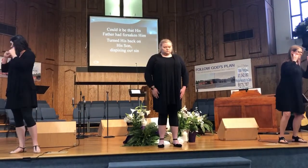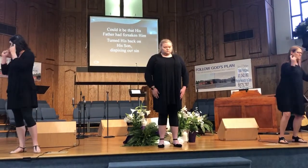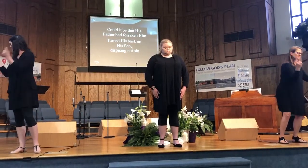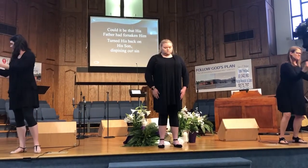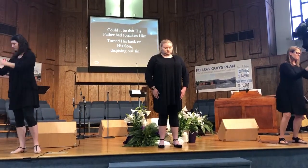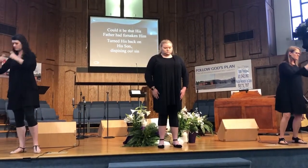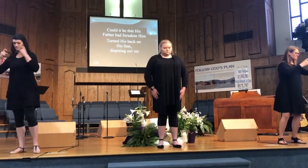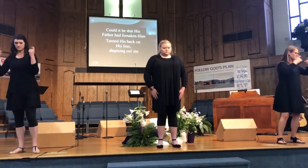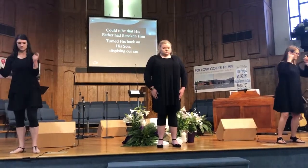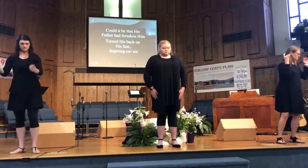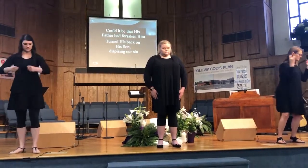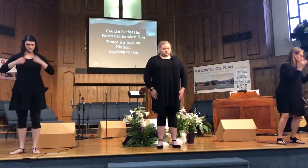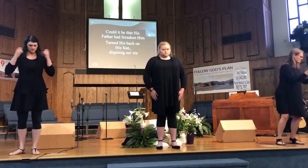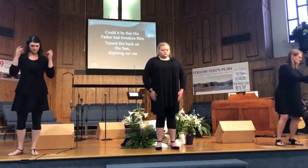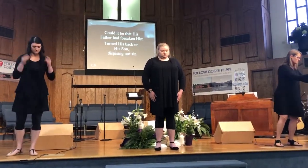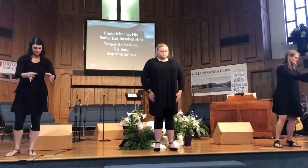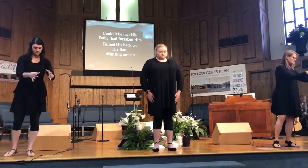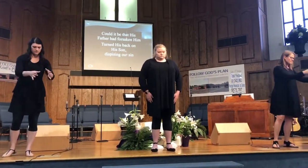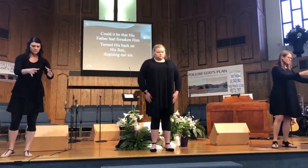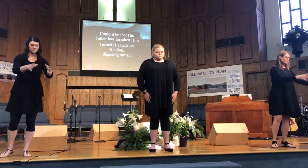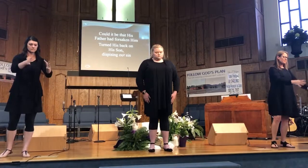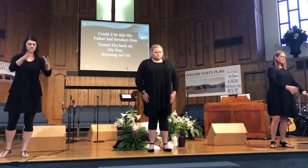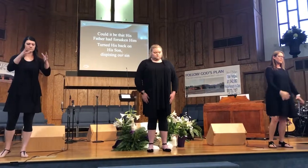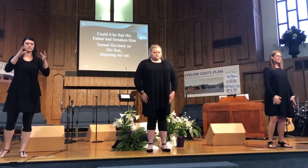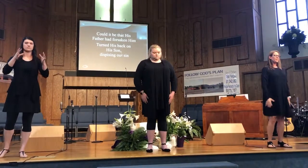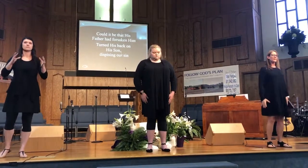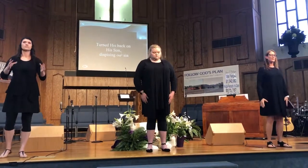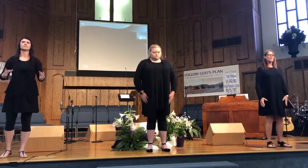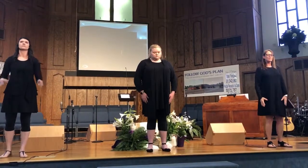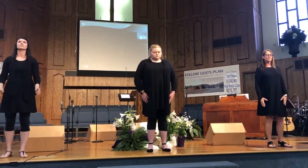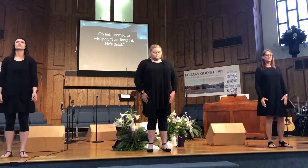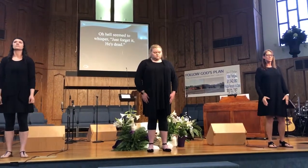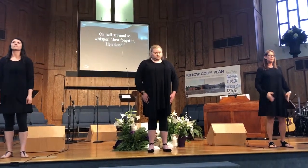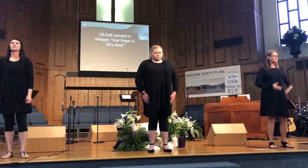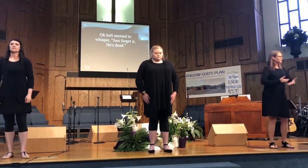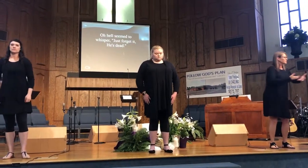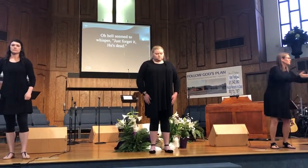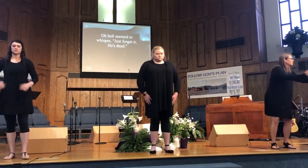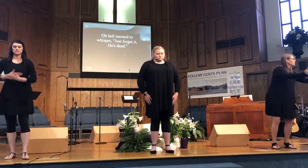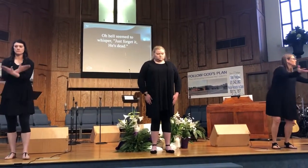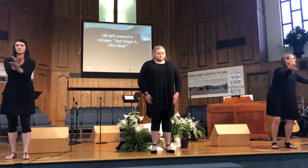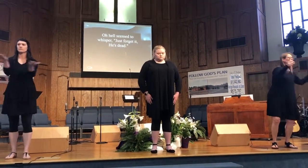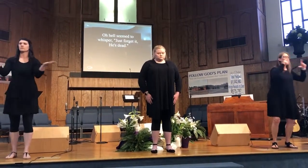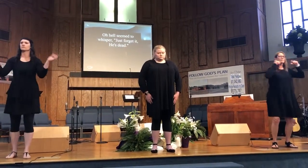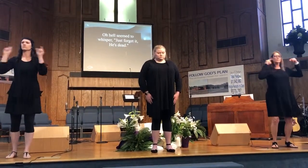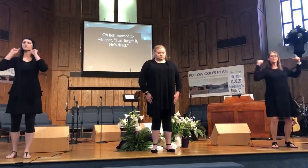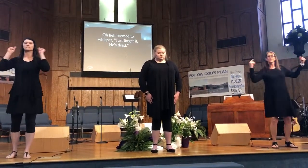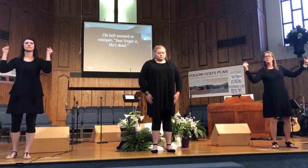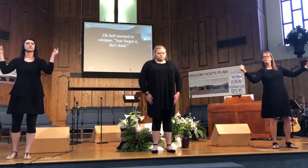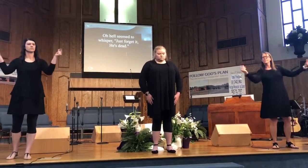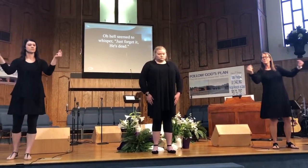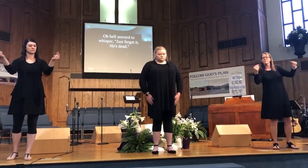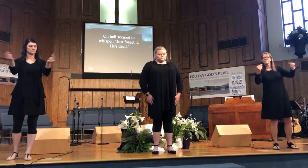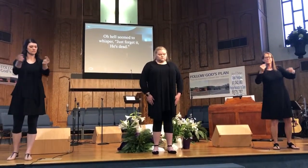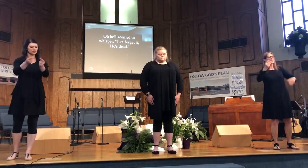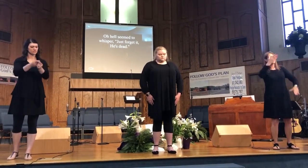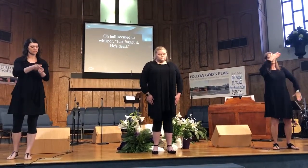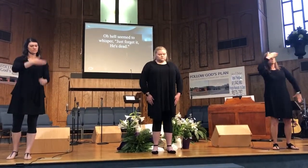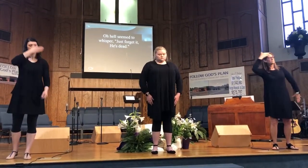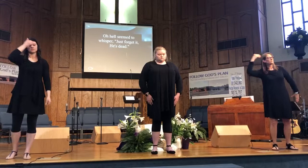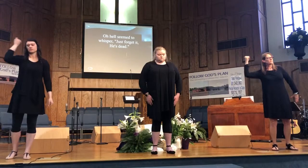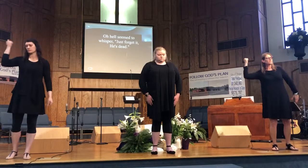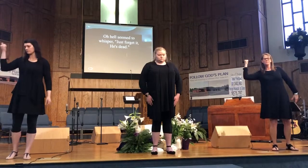And the smiles in the sun Oh, hell, sing for his birth